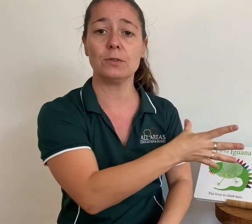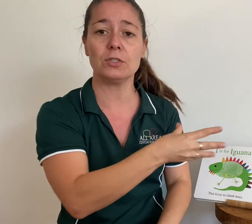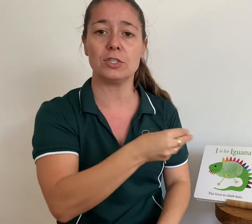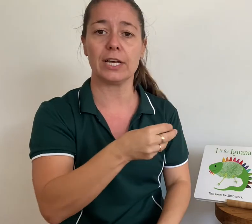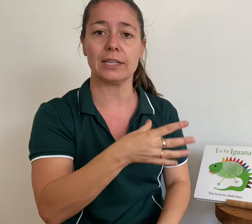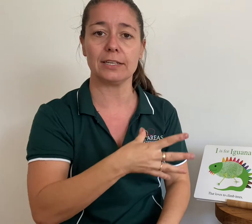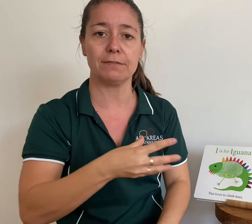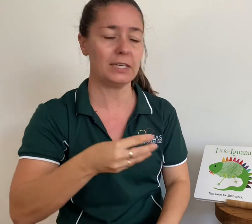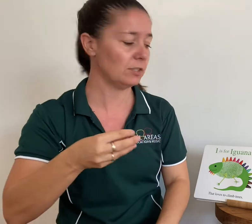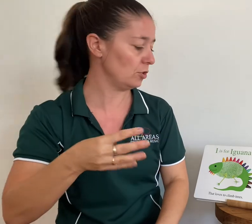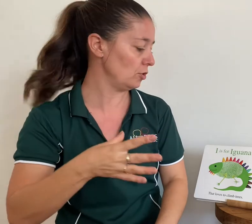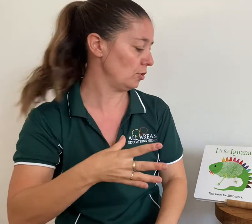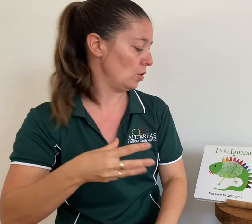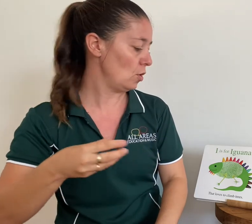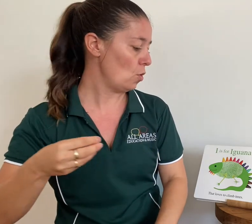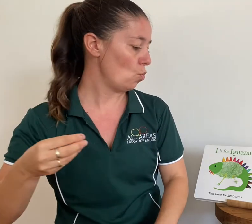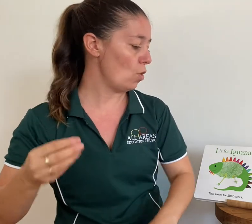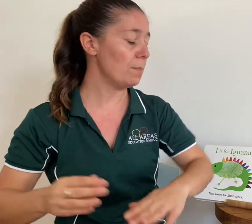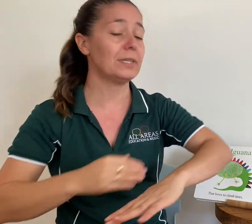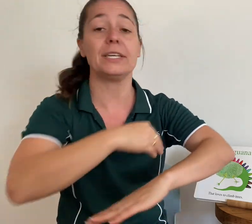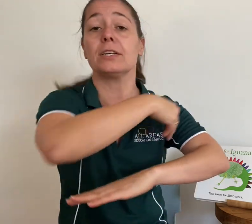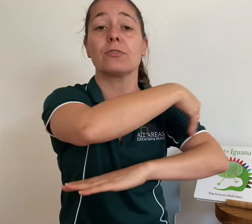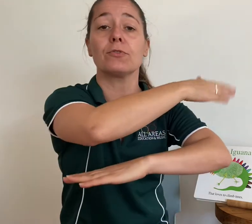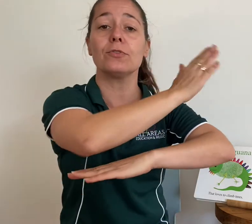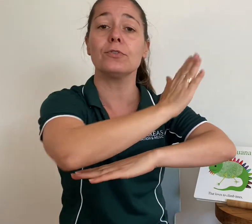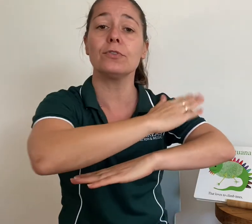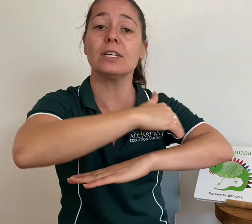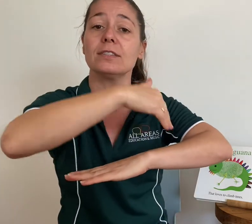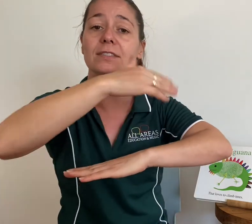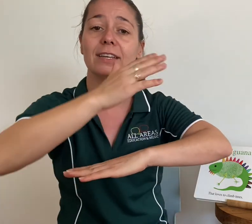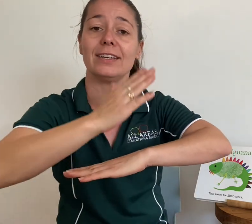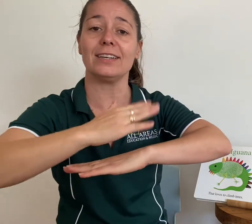jellyfish wobbling through the seas.